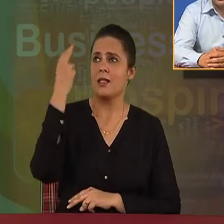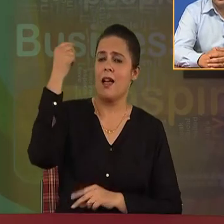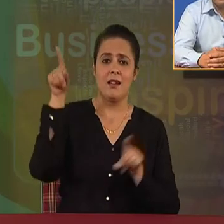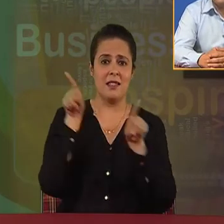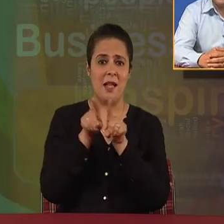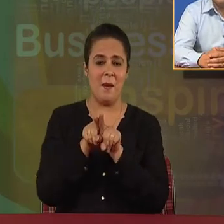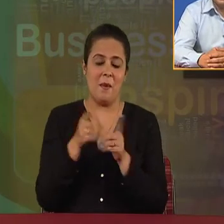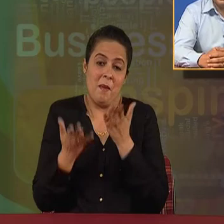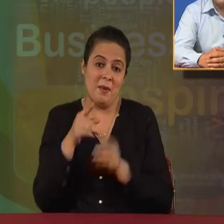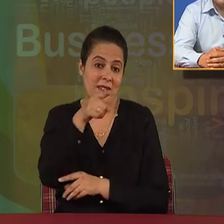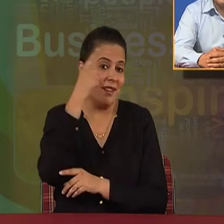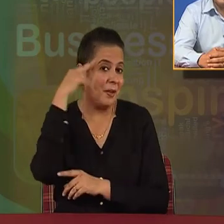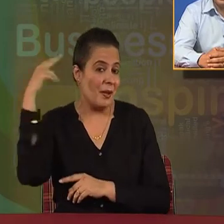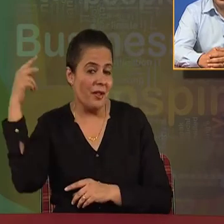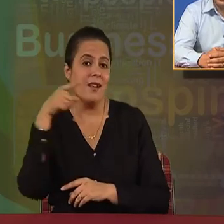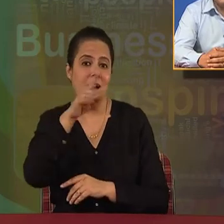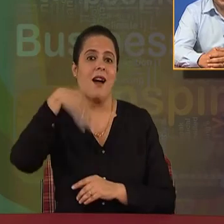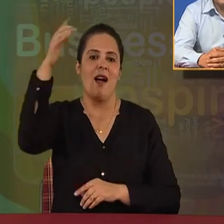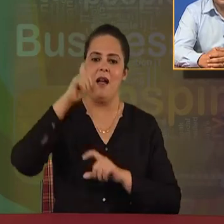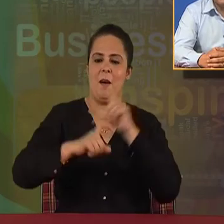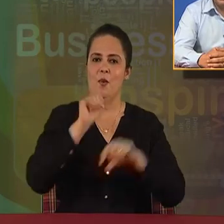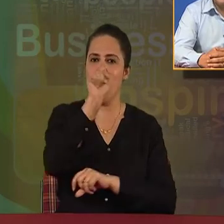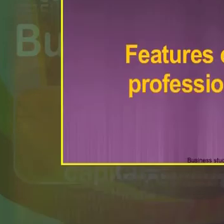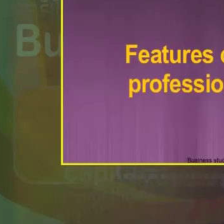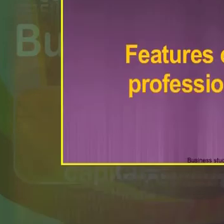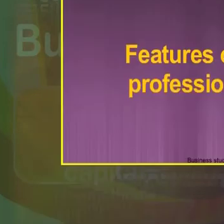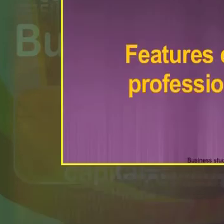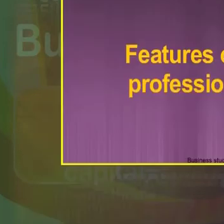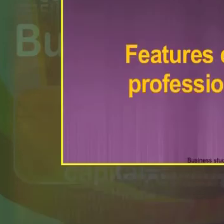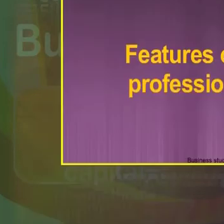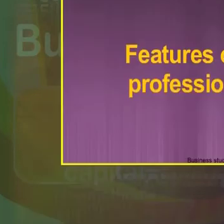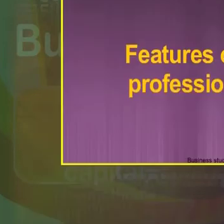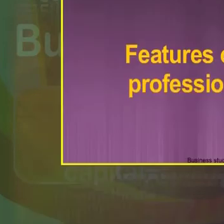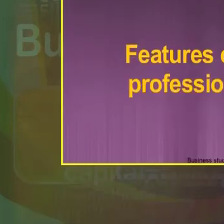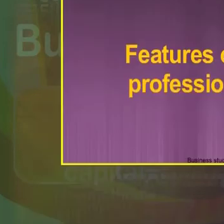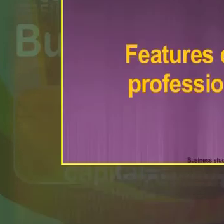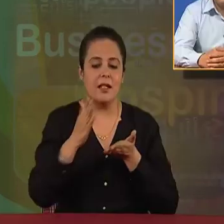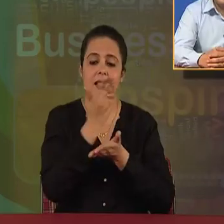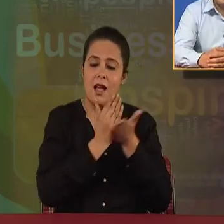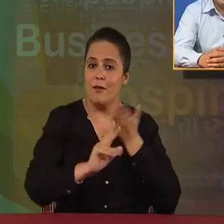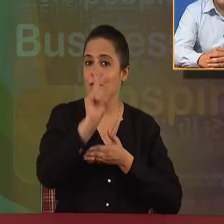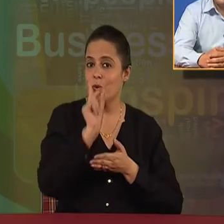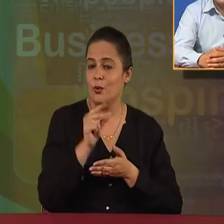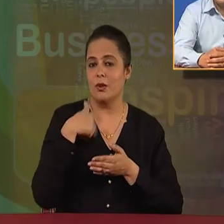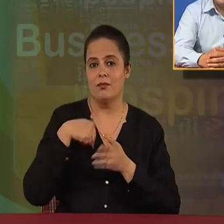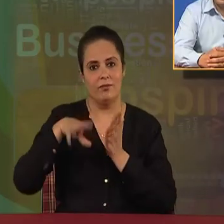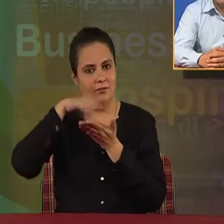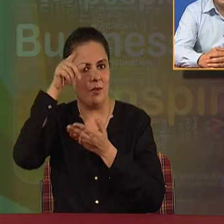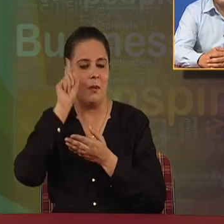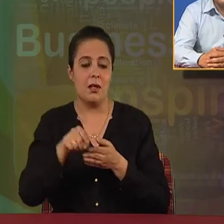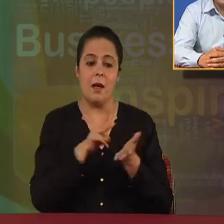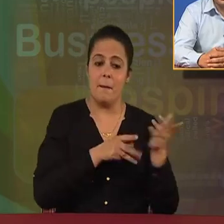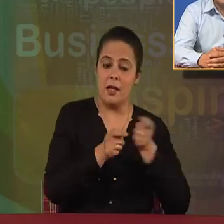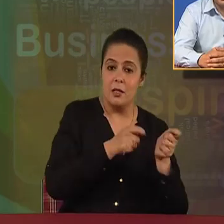starting one of the company in the future. And for that, we need to continue to our episode number two, in which we shall study